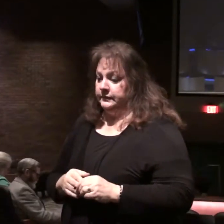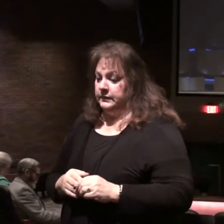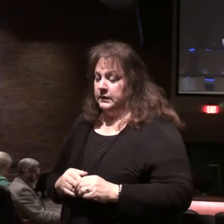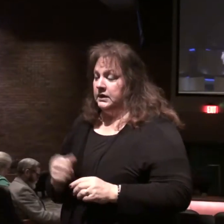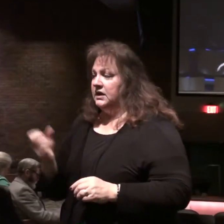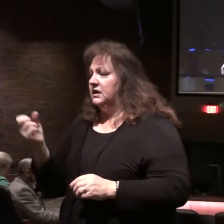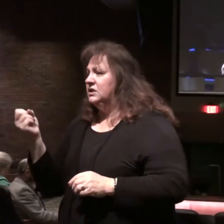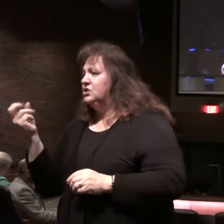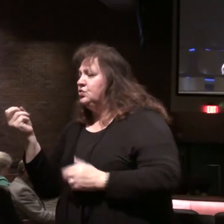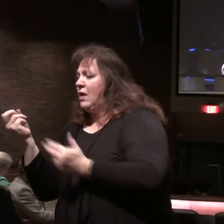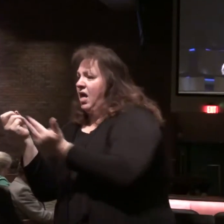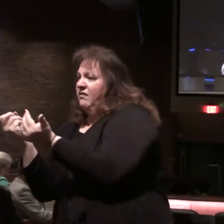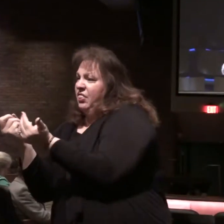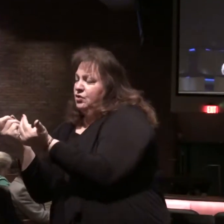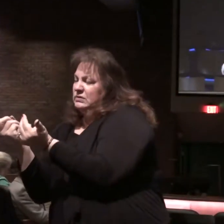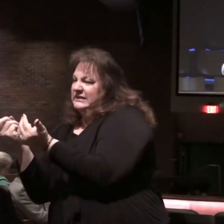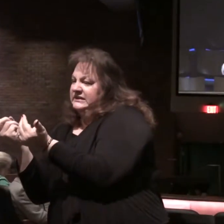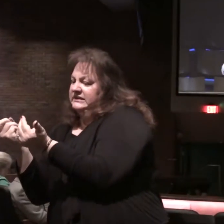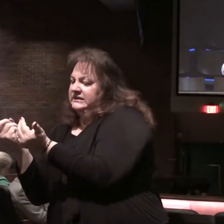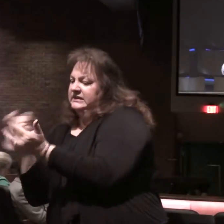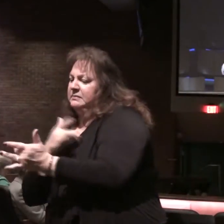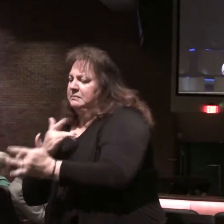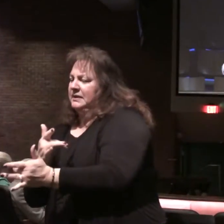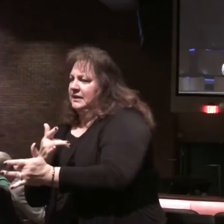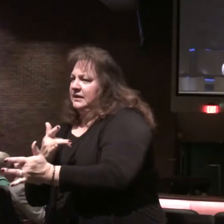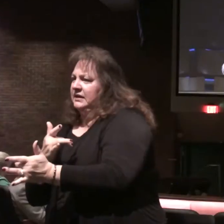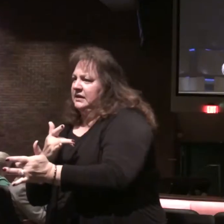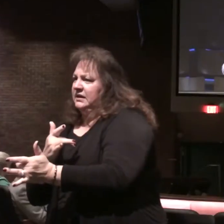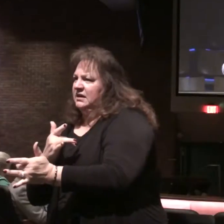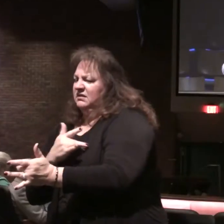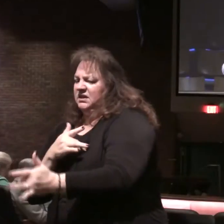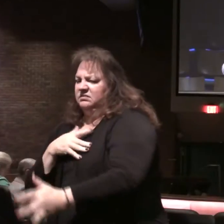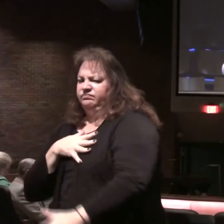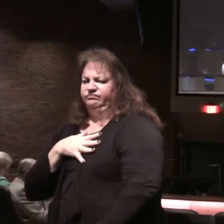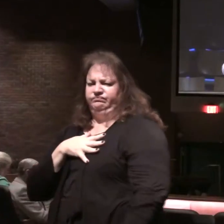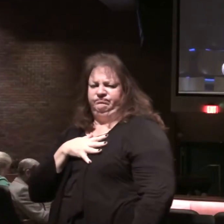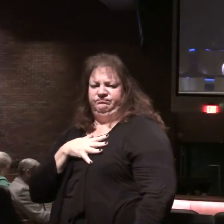chapters 12 and 13 in particular could be discouraging.